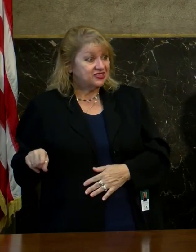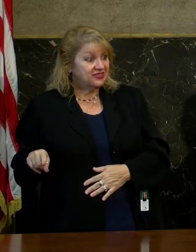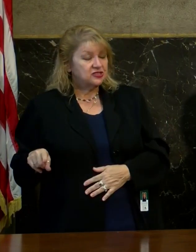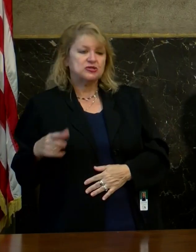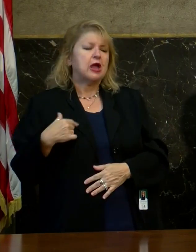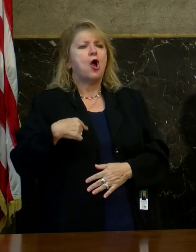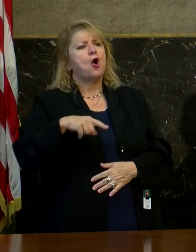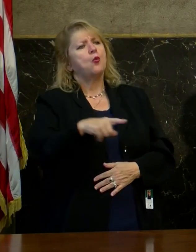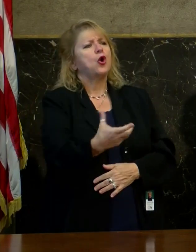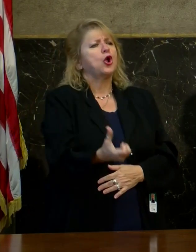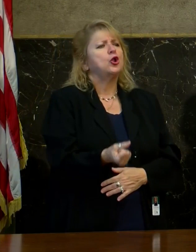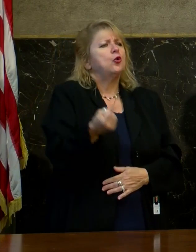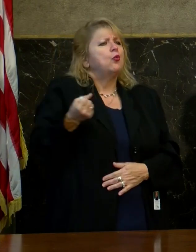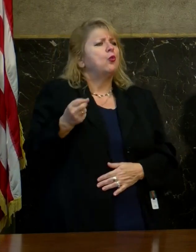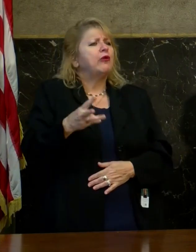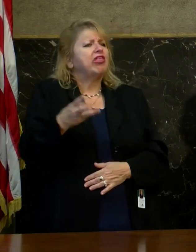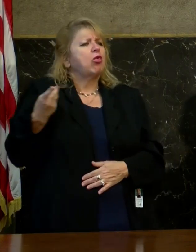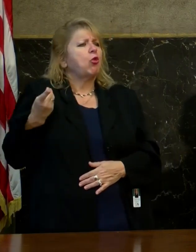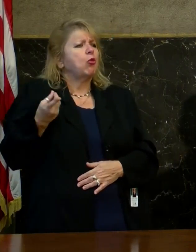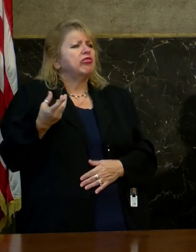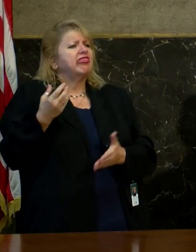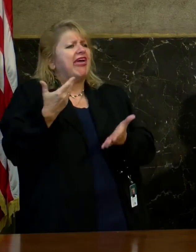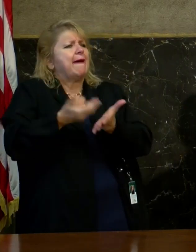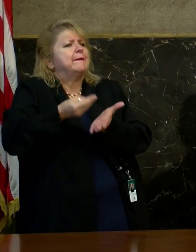approach seems very misguided to me